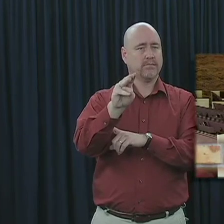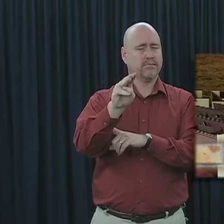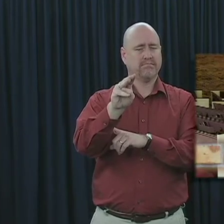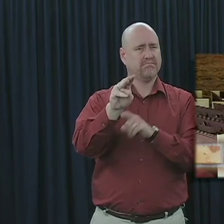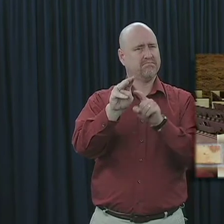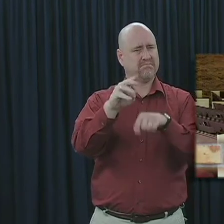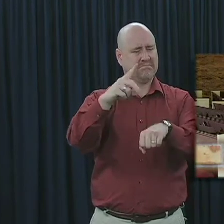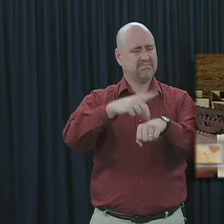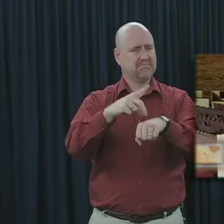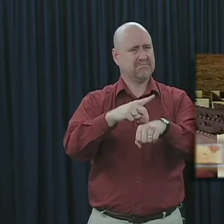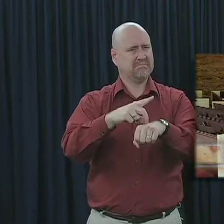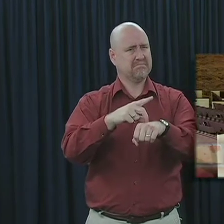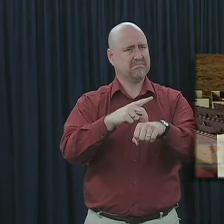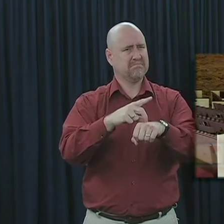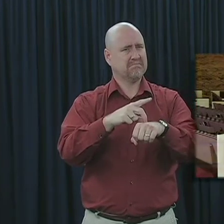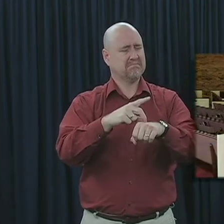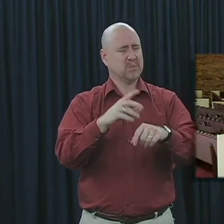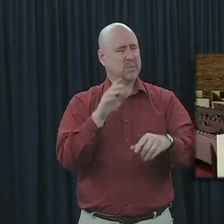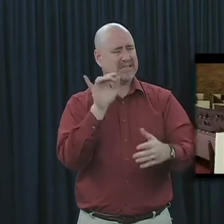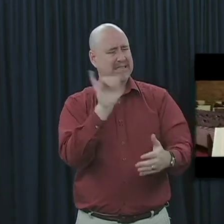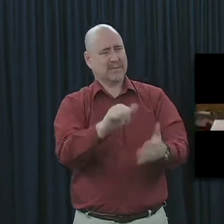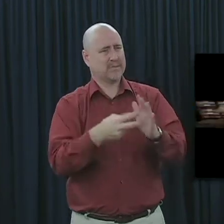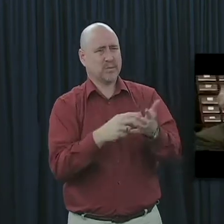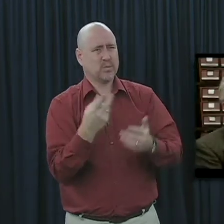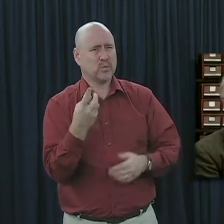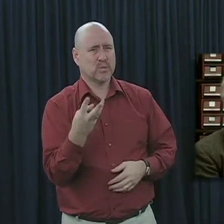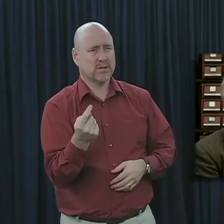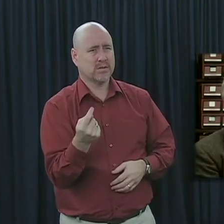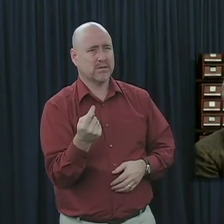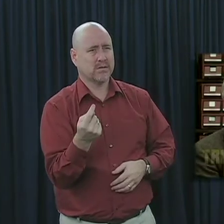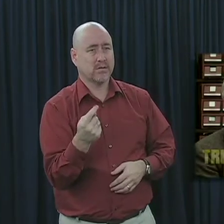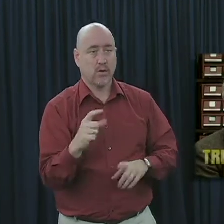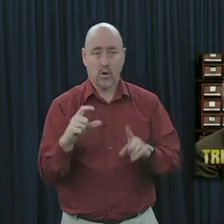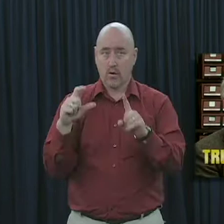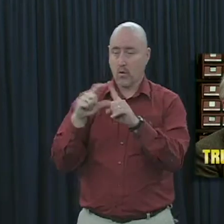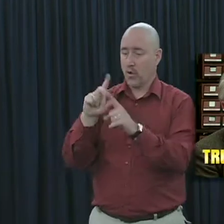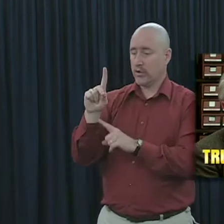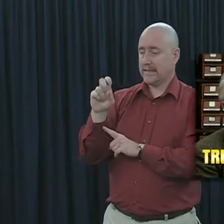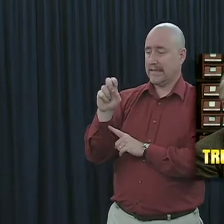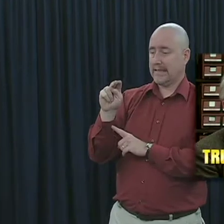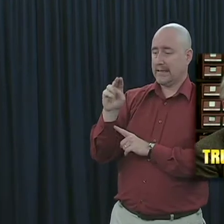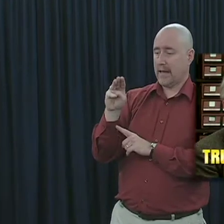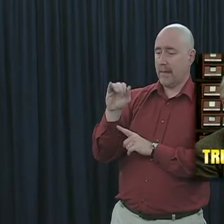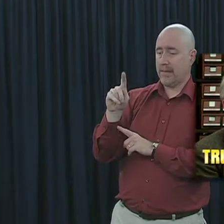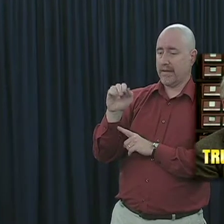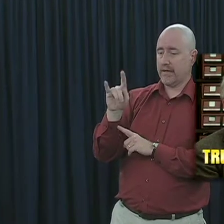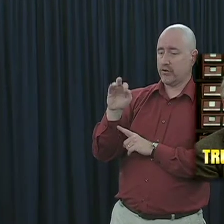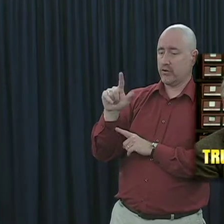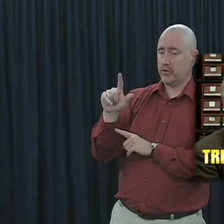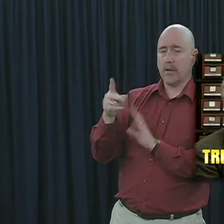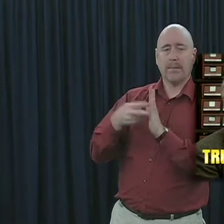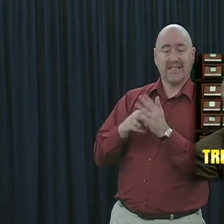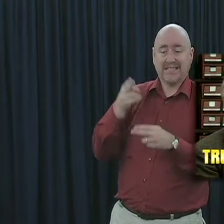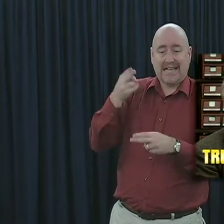what exactly is denominationalism? The word denominationalism simply means to name something.